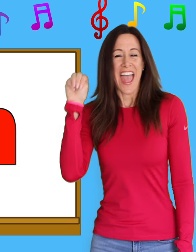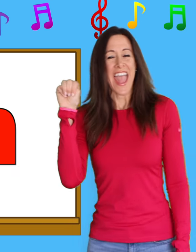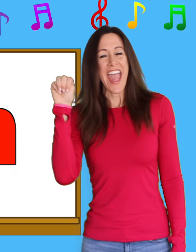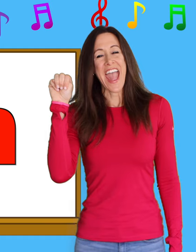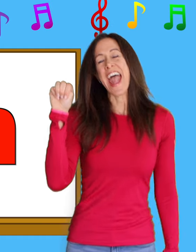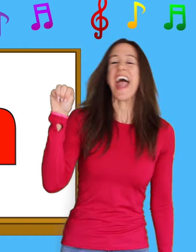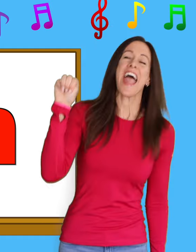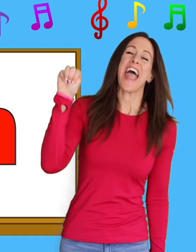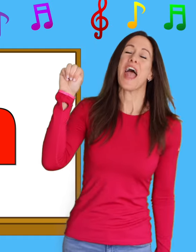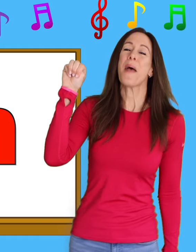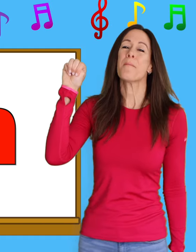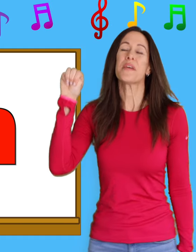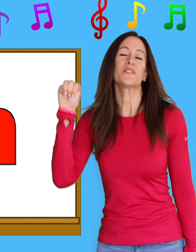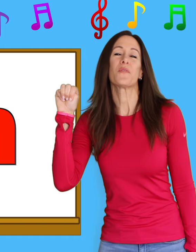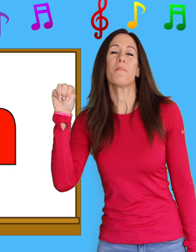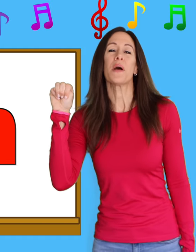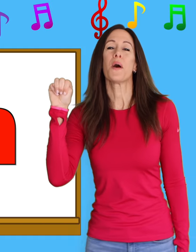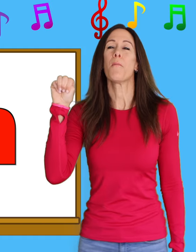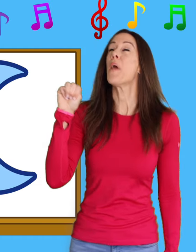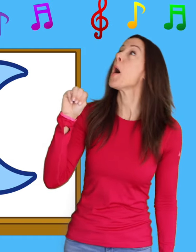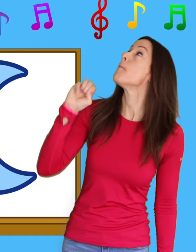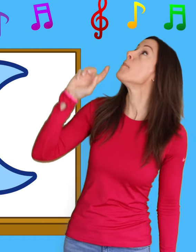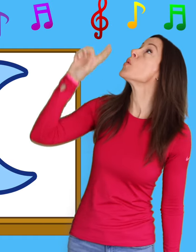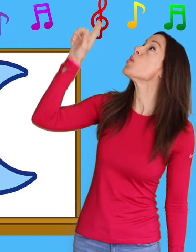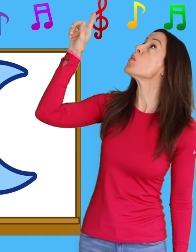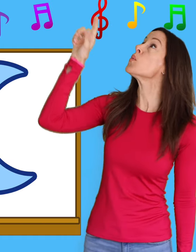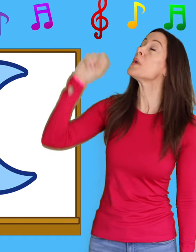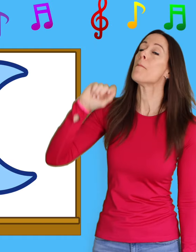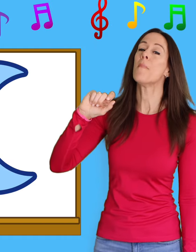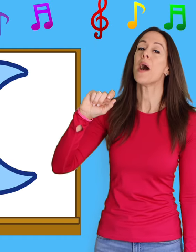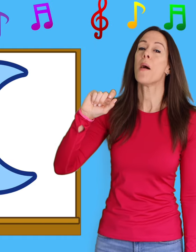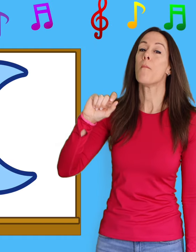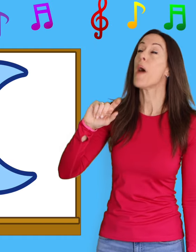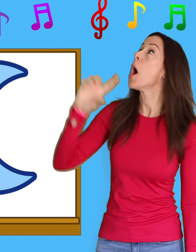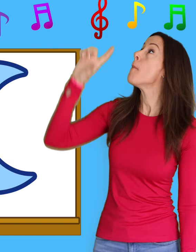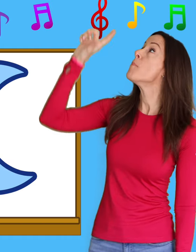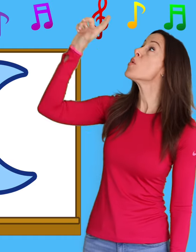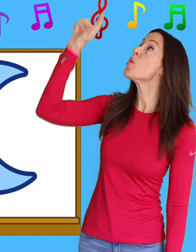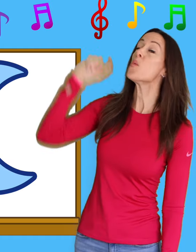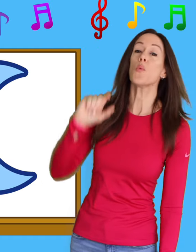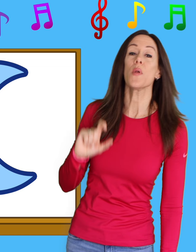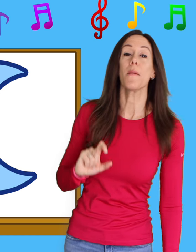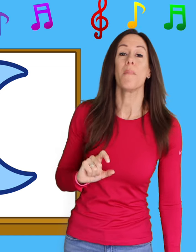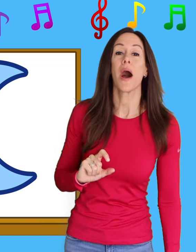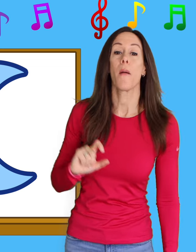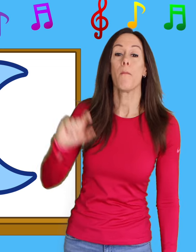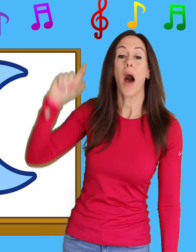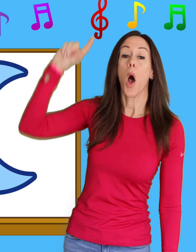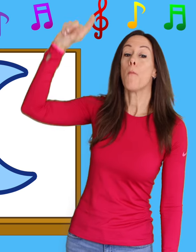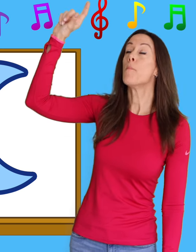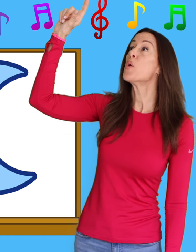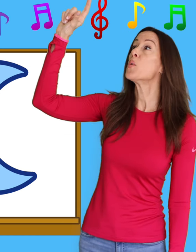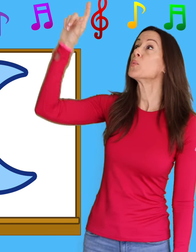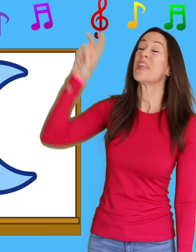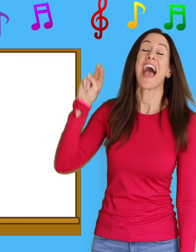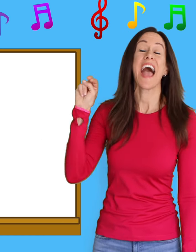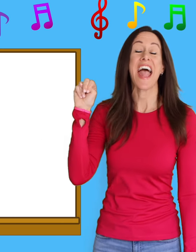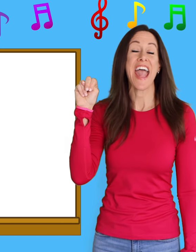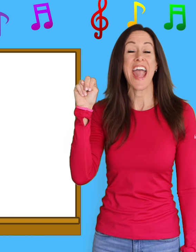M is for M-M-moon, M-M-moon, M-M-moon N